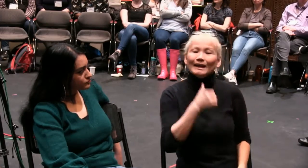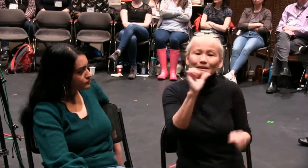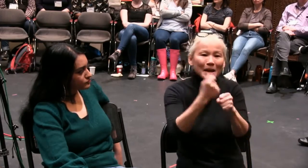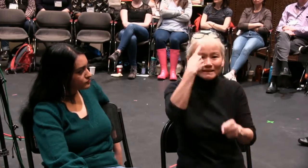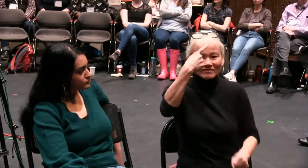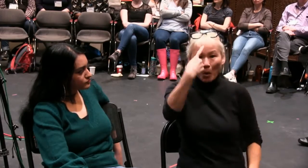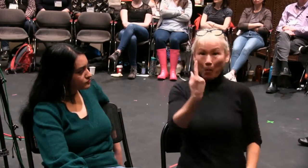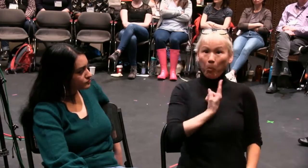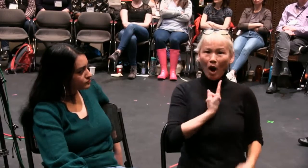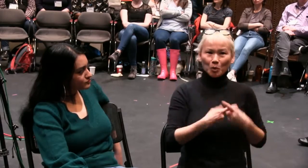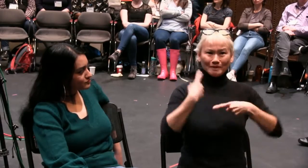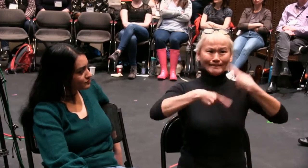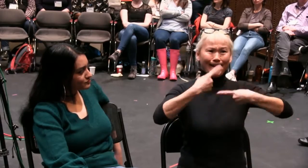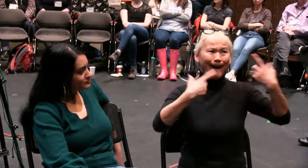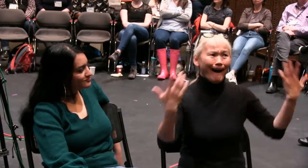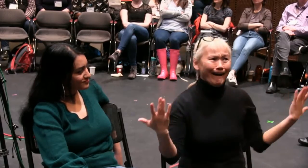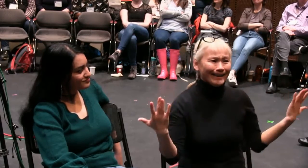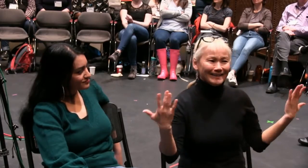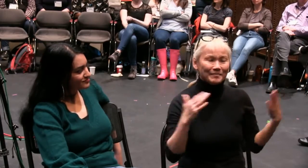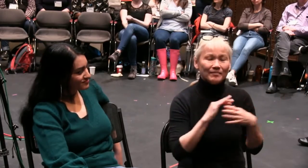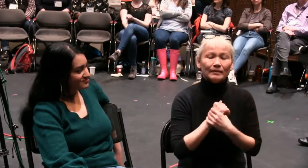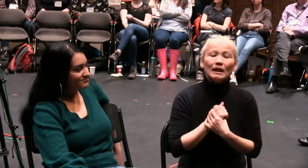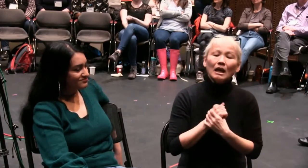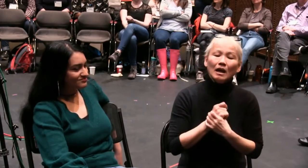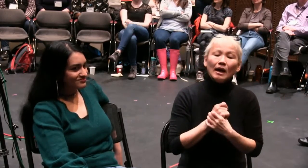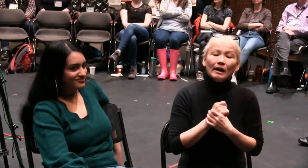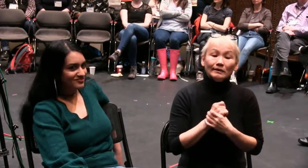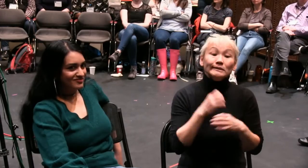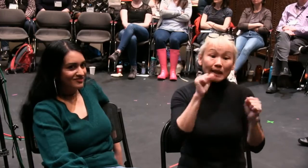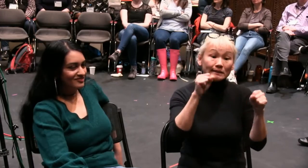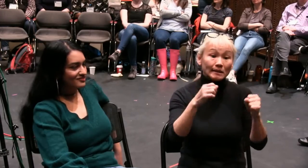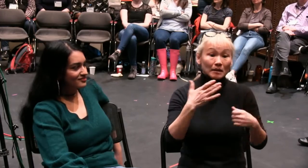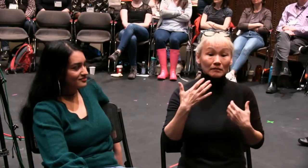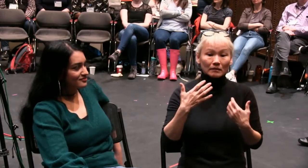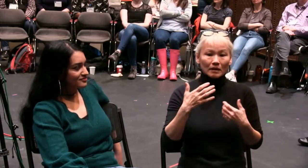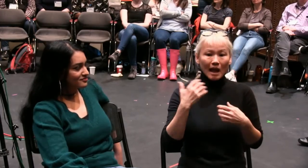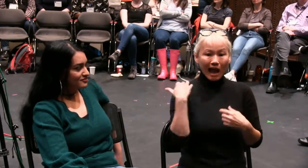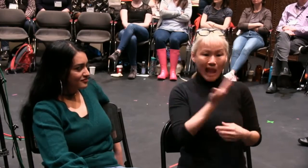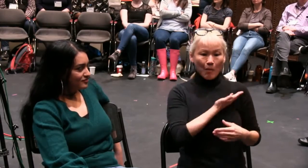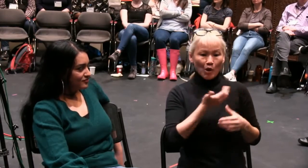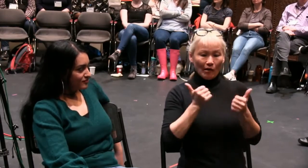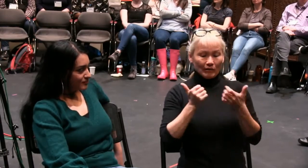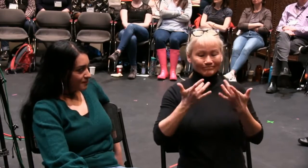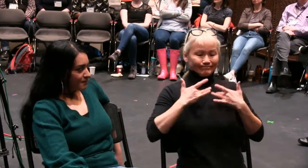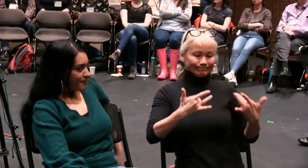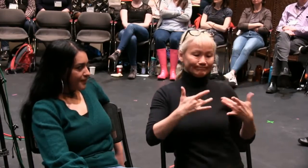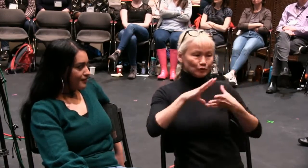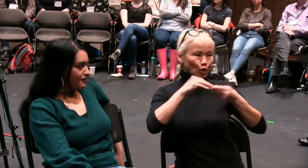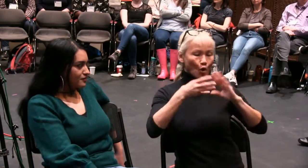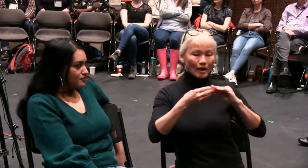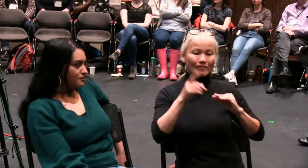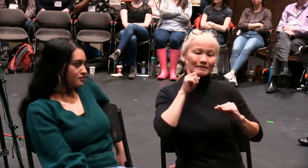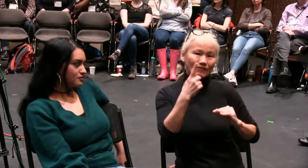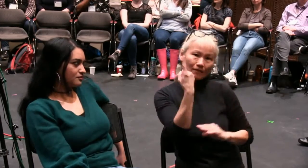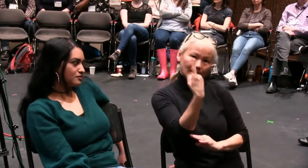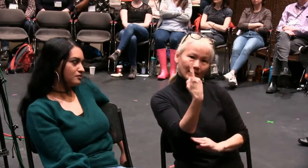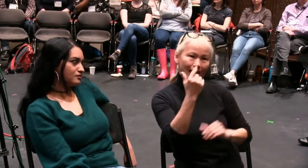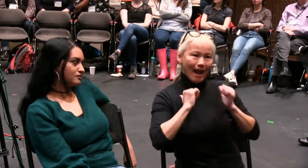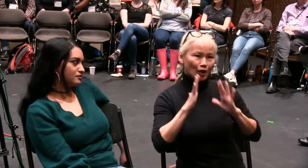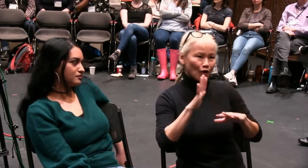this particular role, the deaf person, the one signer on the stage as something to be inspired by and unique, and look what they